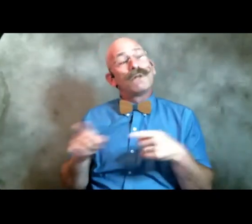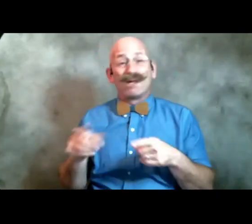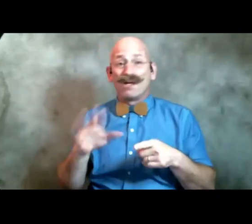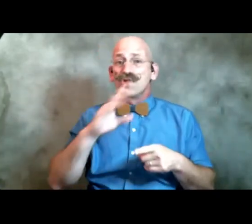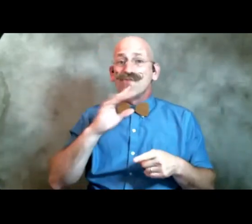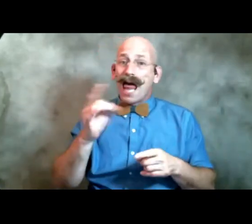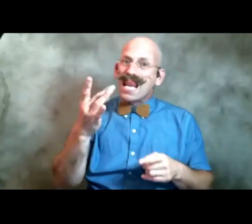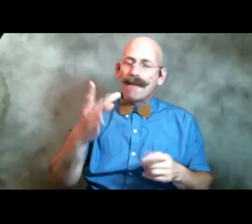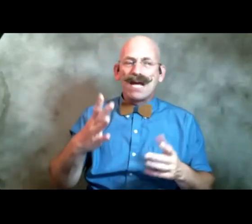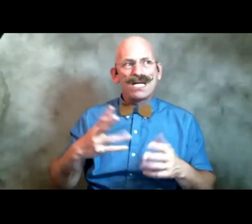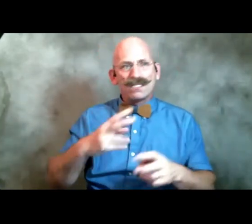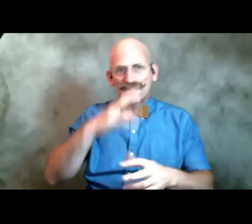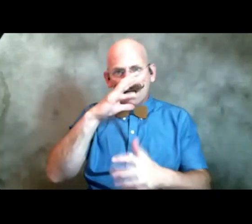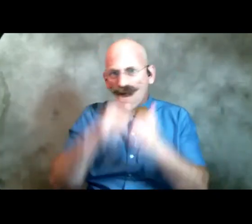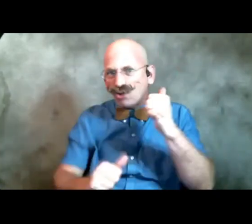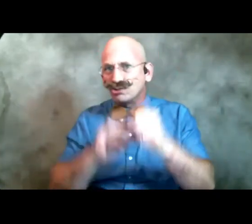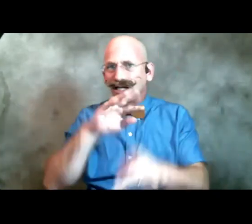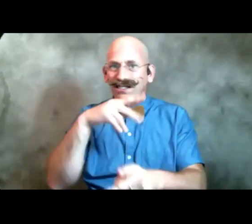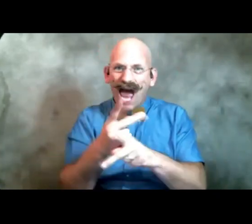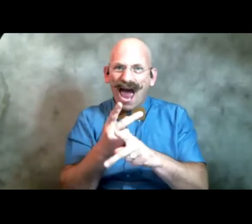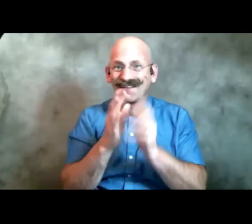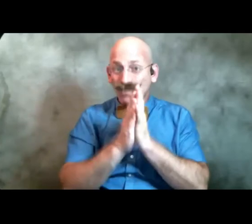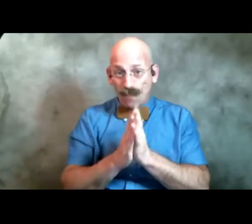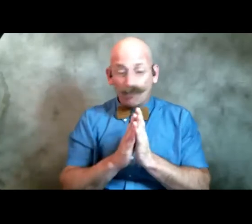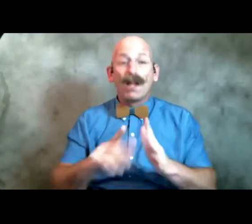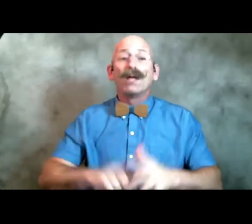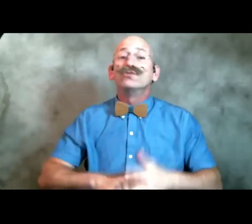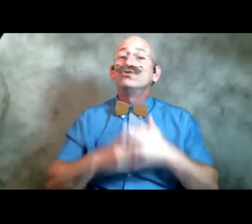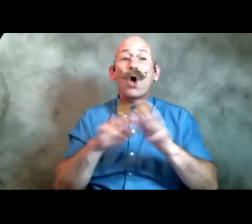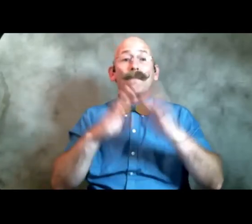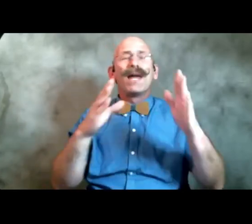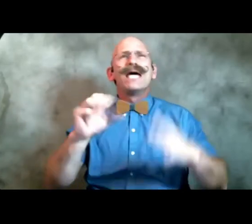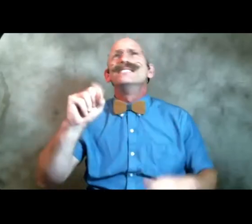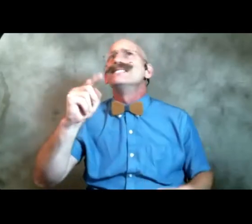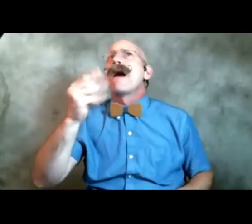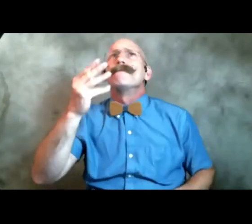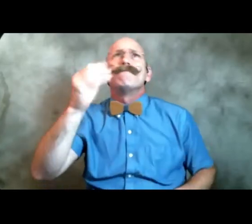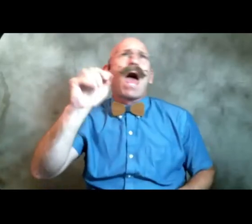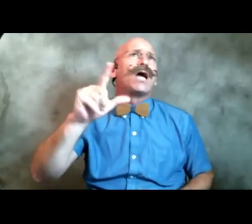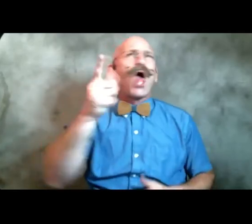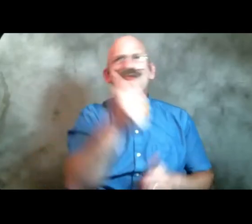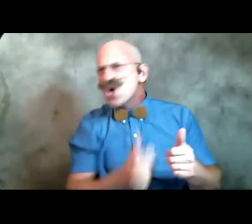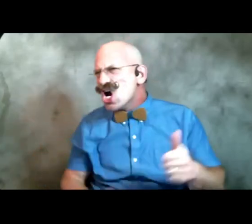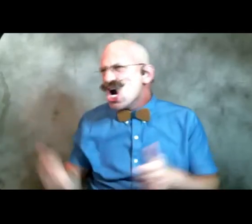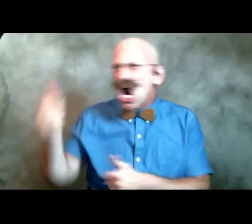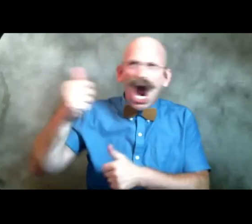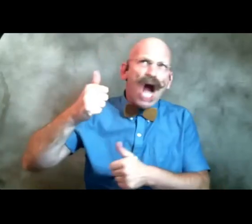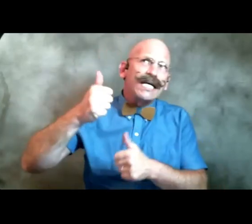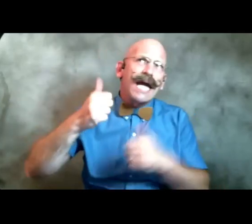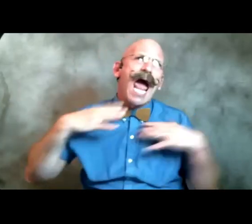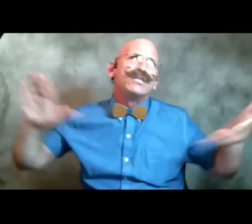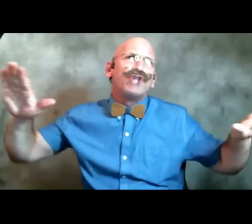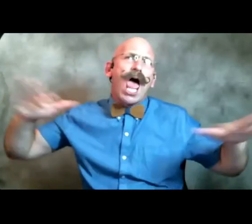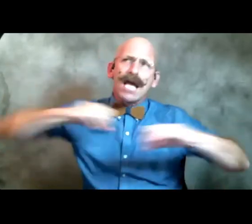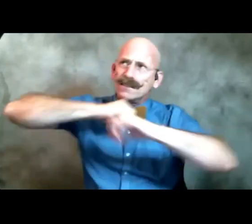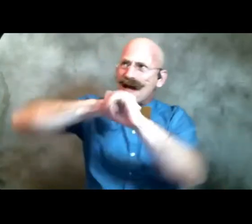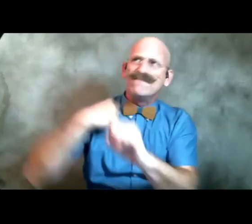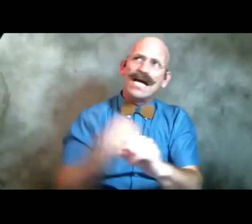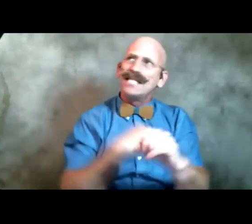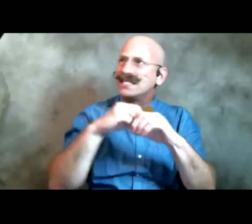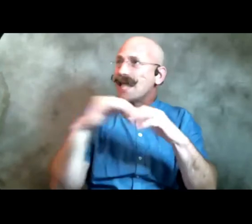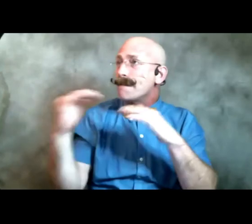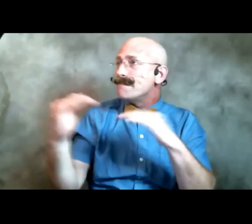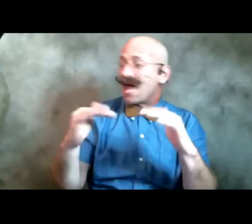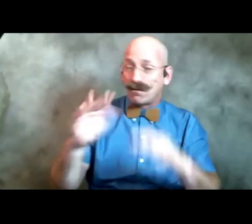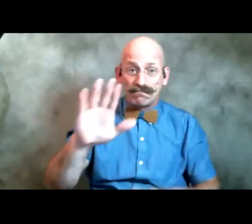and a militant prayer and it begins Saint Michael the archangel defend us in battle so